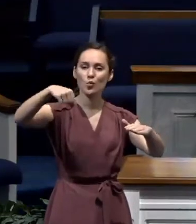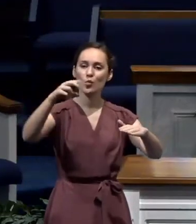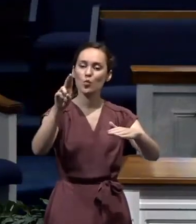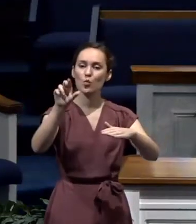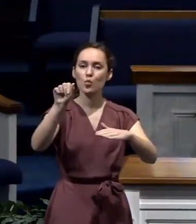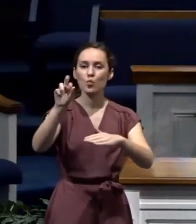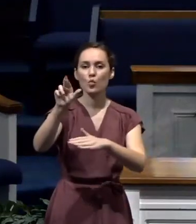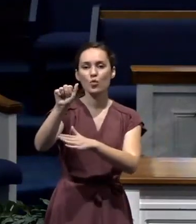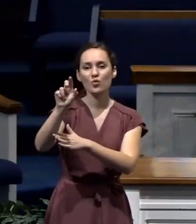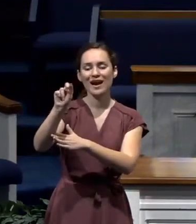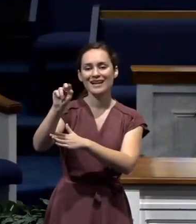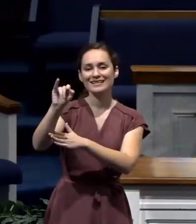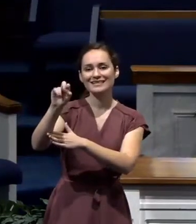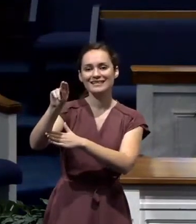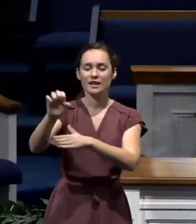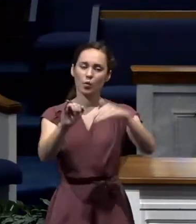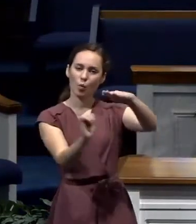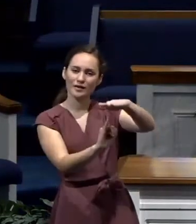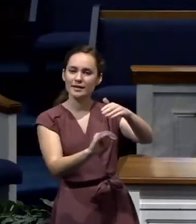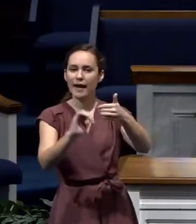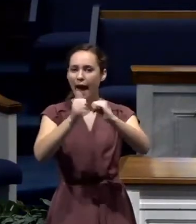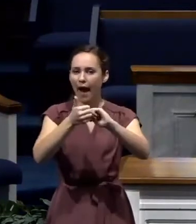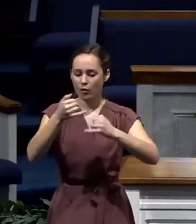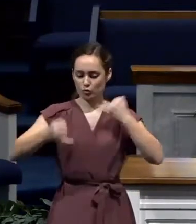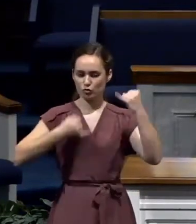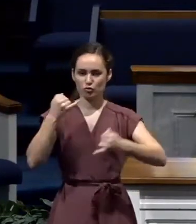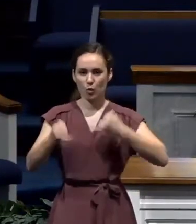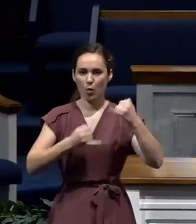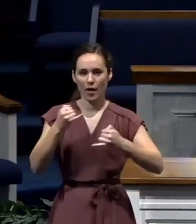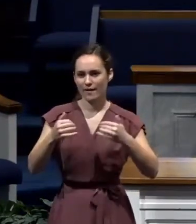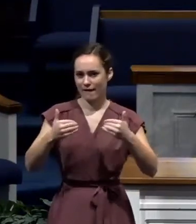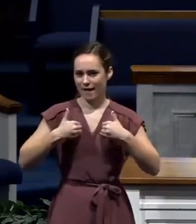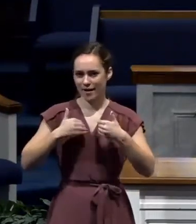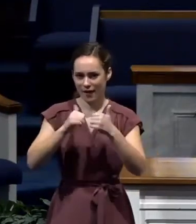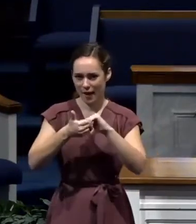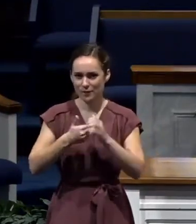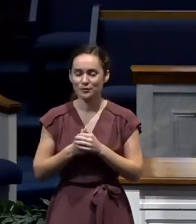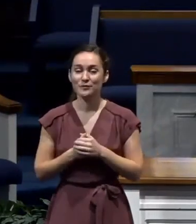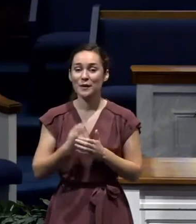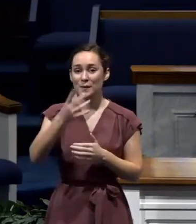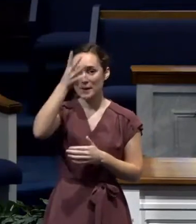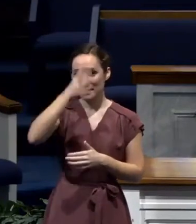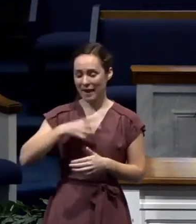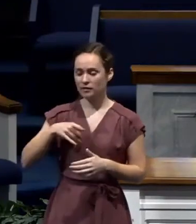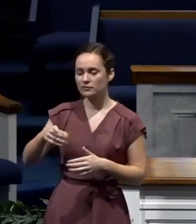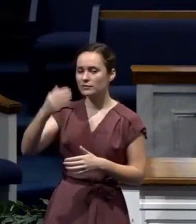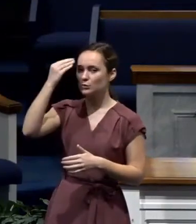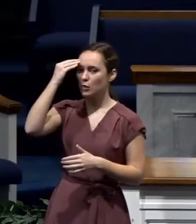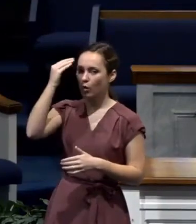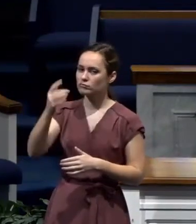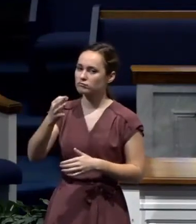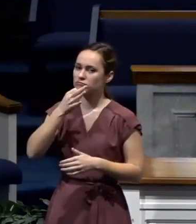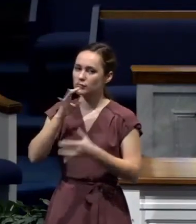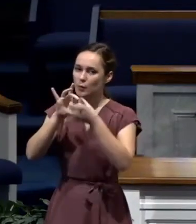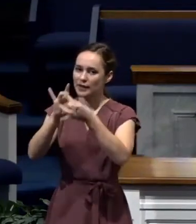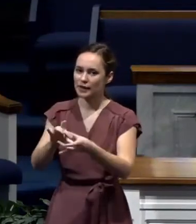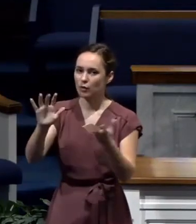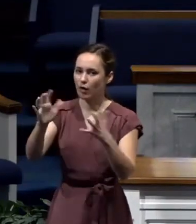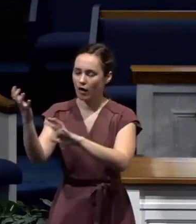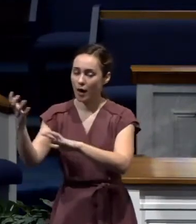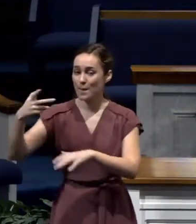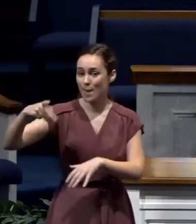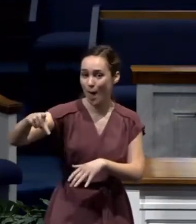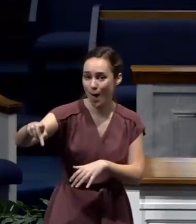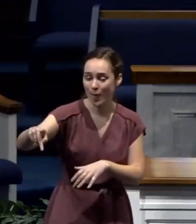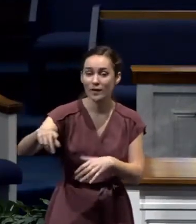going to read from a man who knows all about this subject. That's the apostle Paul. Look in chapter one, look down at verse number 12. He said this,